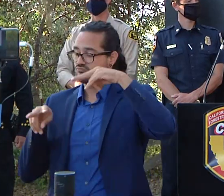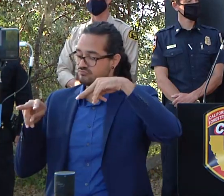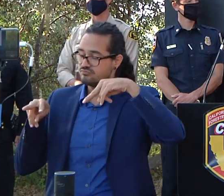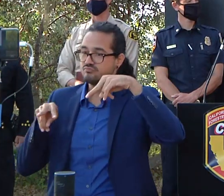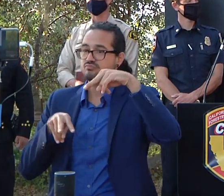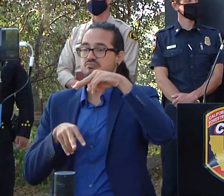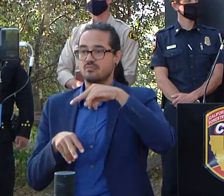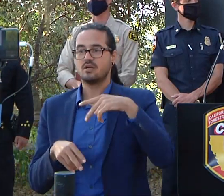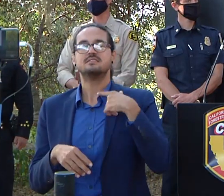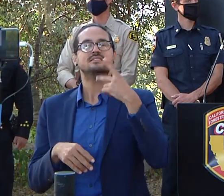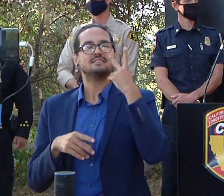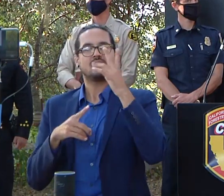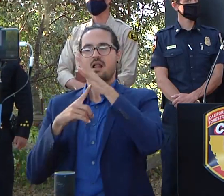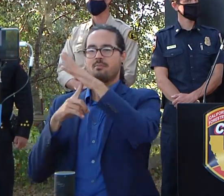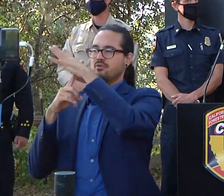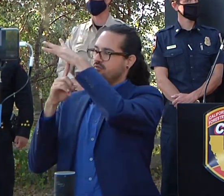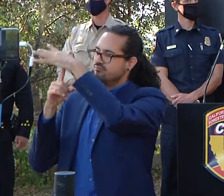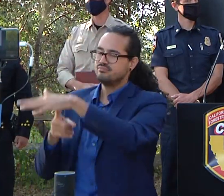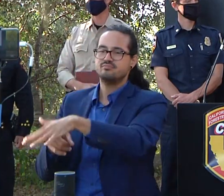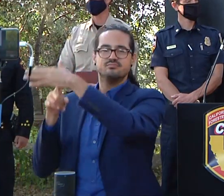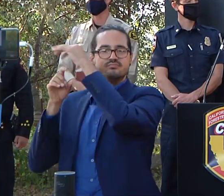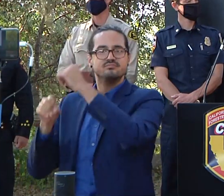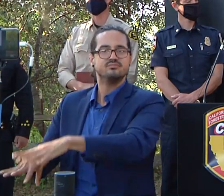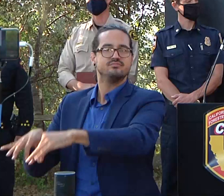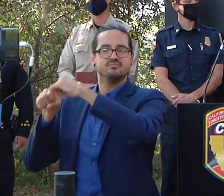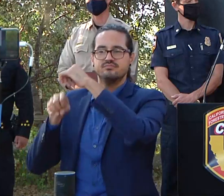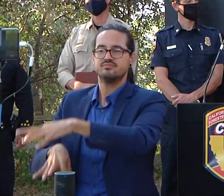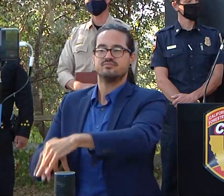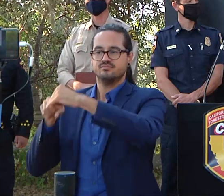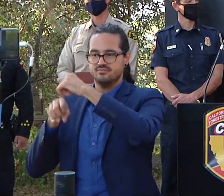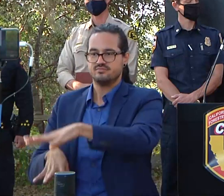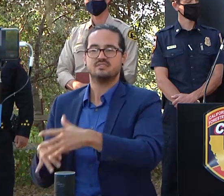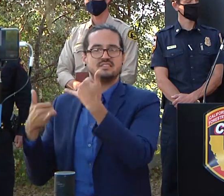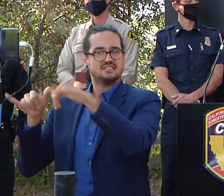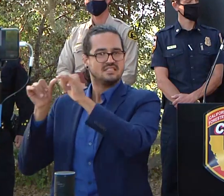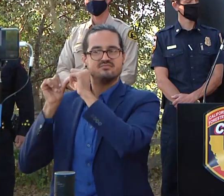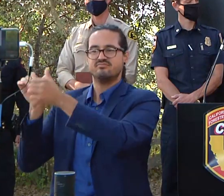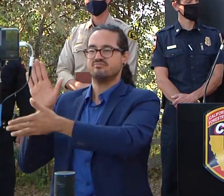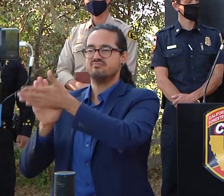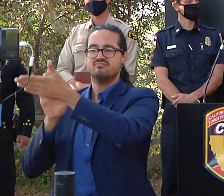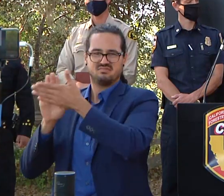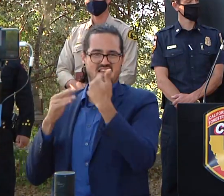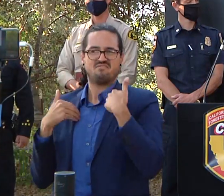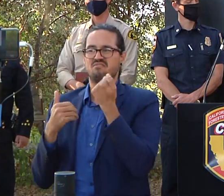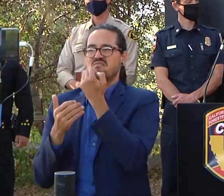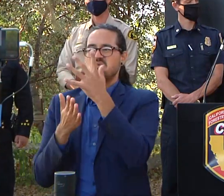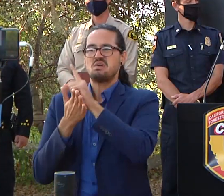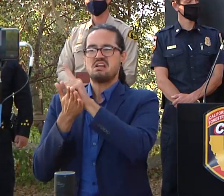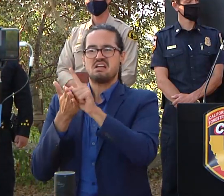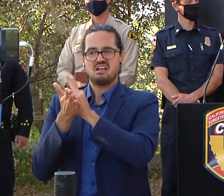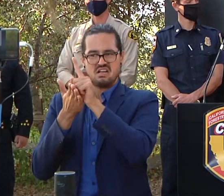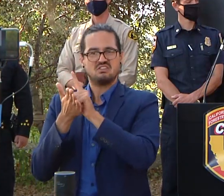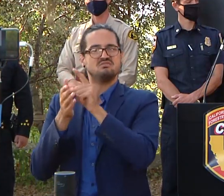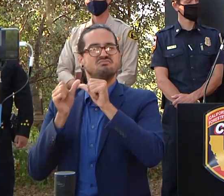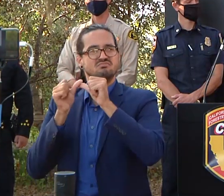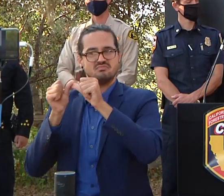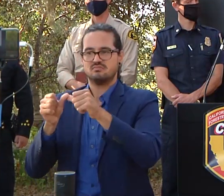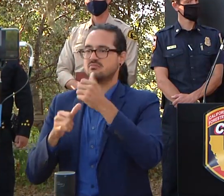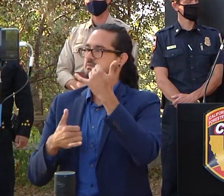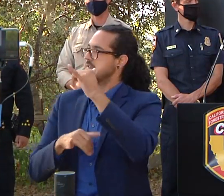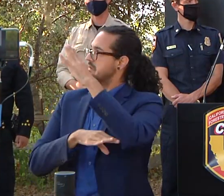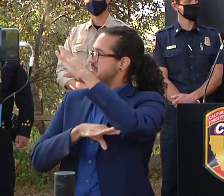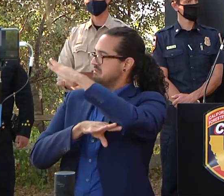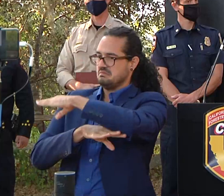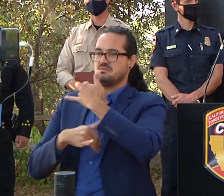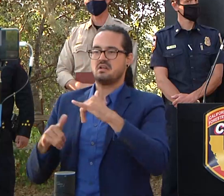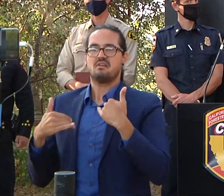don't have the latest totals yet as far as the day they're still flying they still have a few hours of daylight to fly uh but we won't time them out today again due